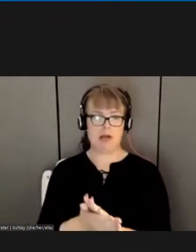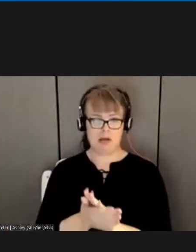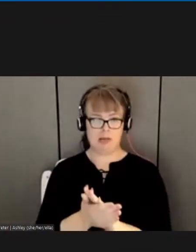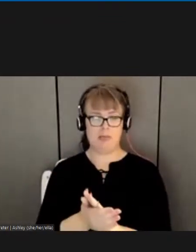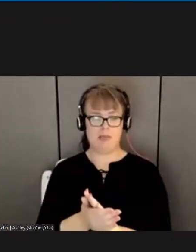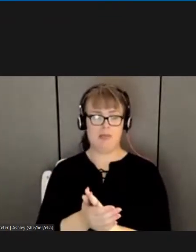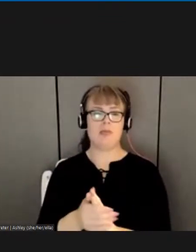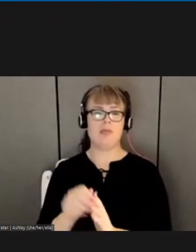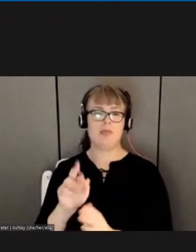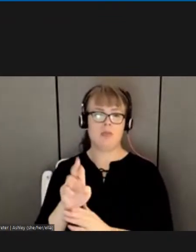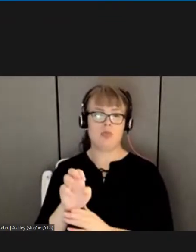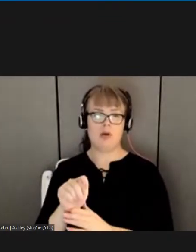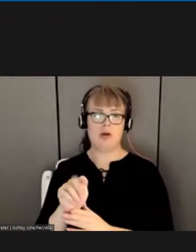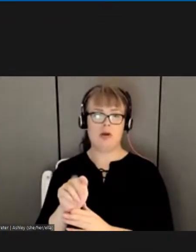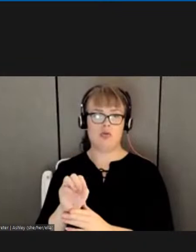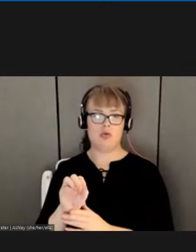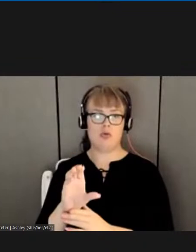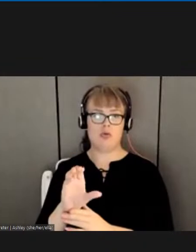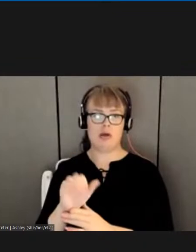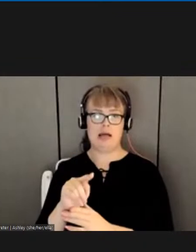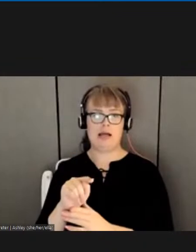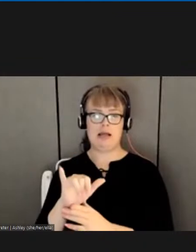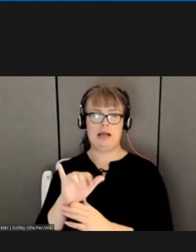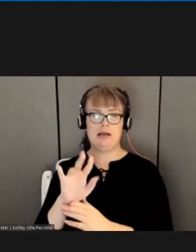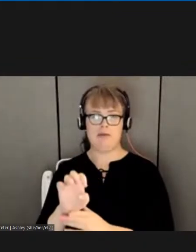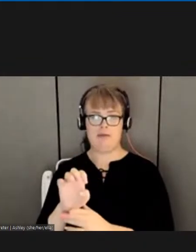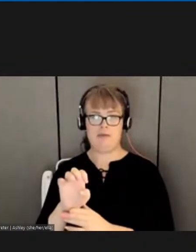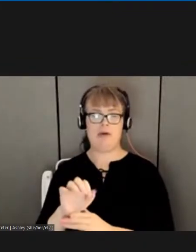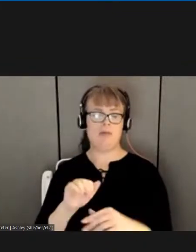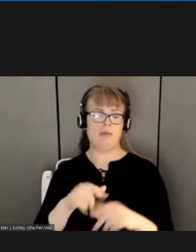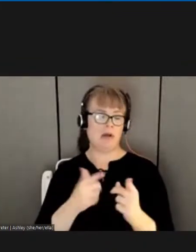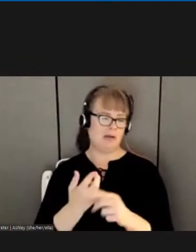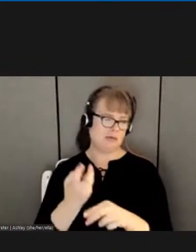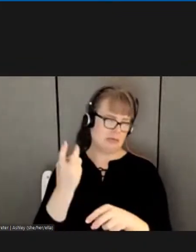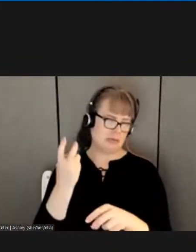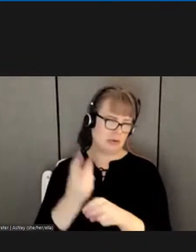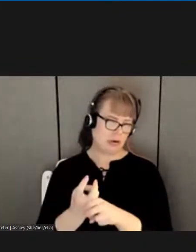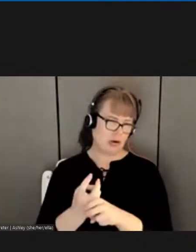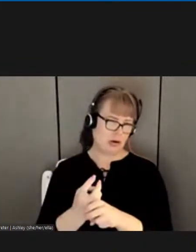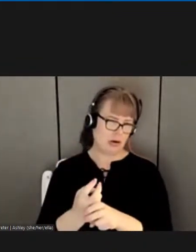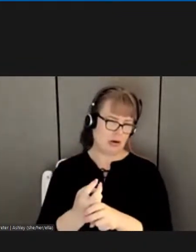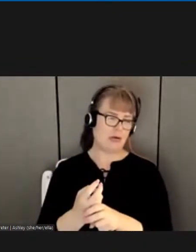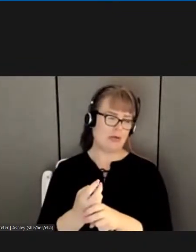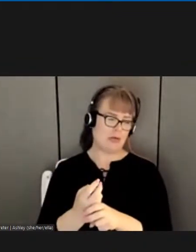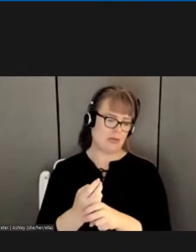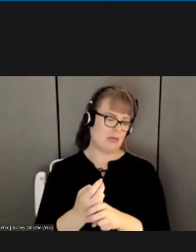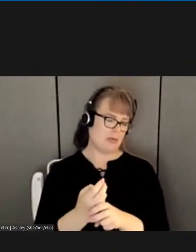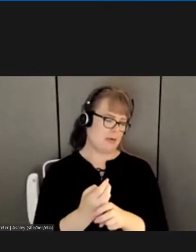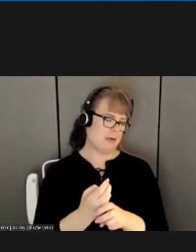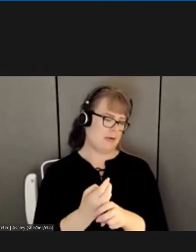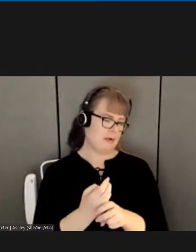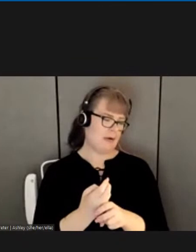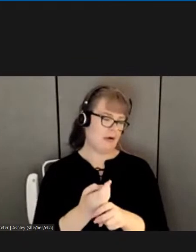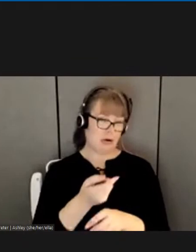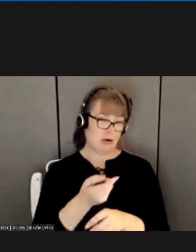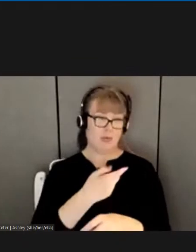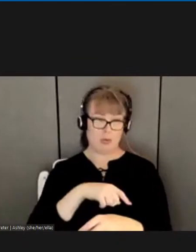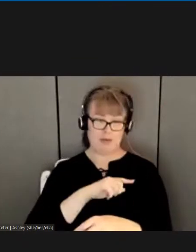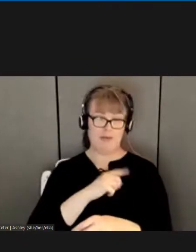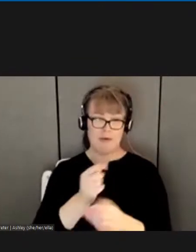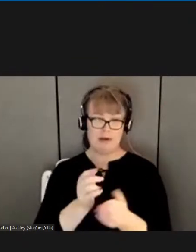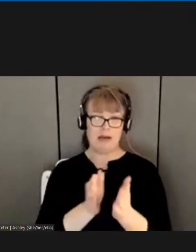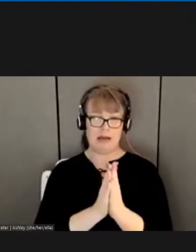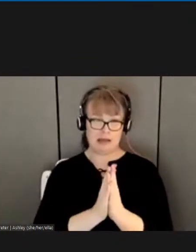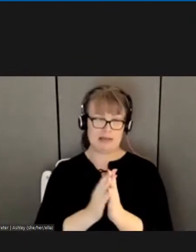in the contract about what happens when the contract does expire. We have asked in the past for management